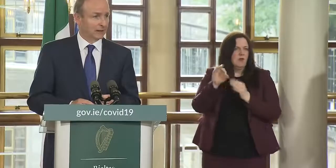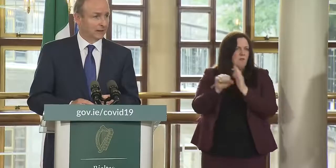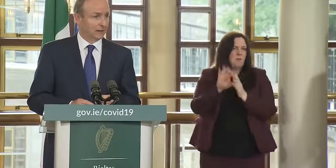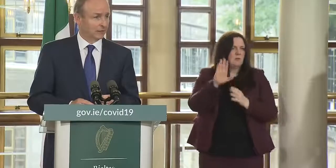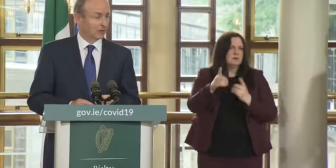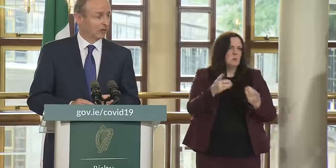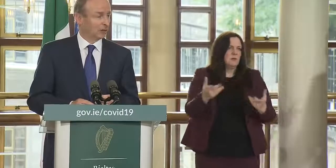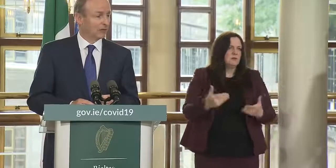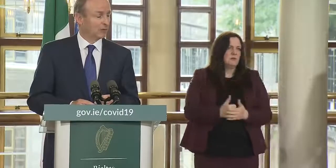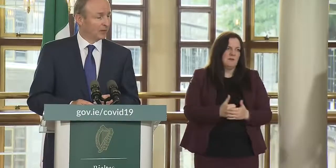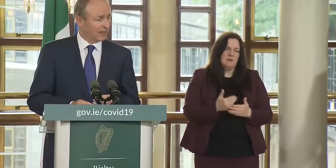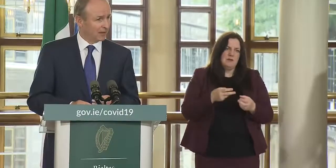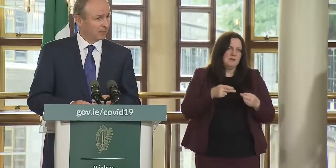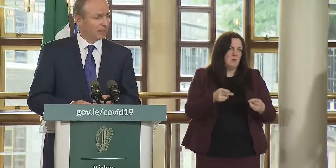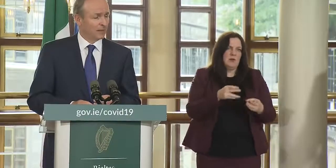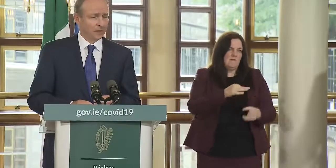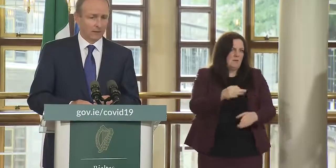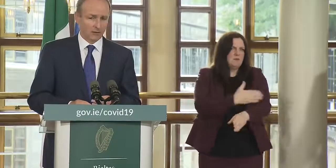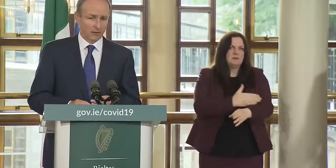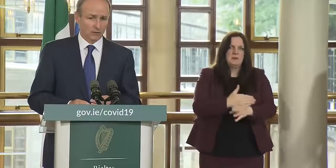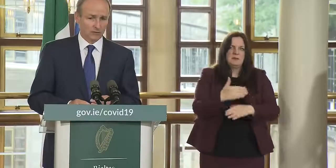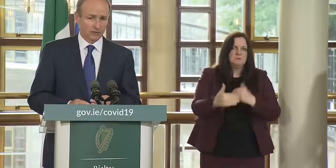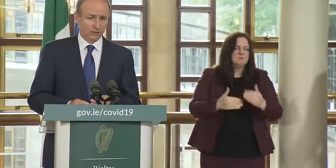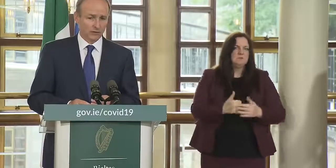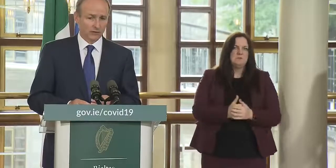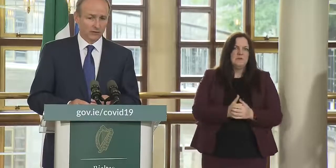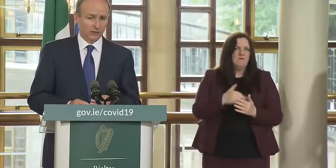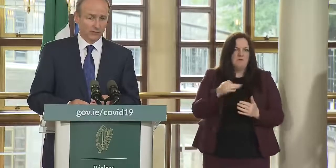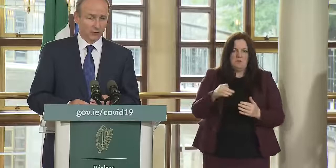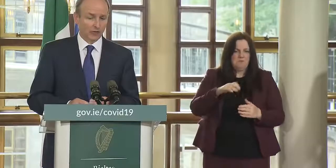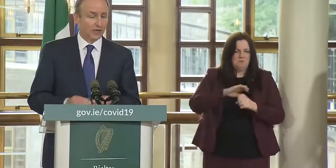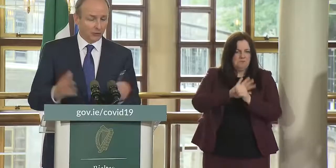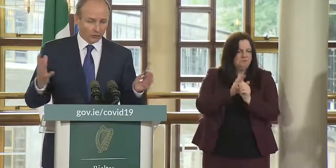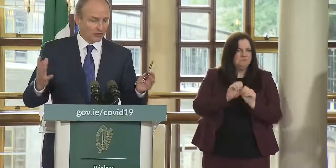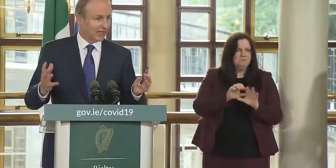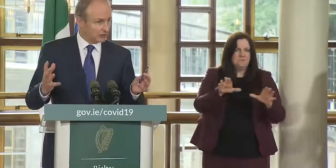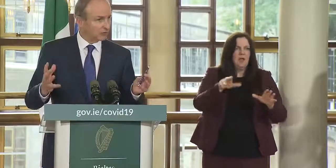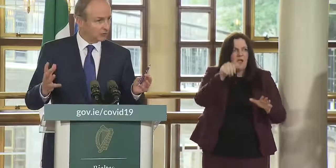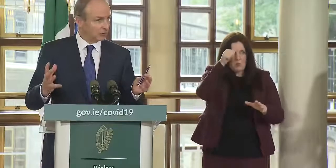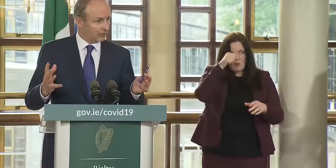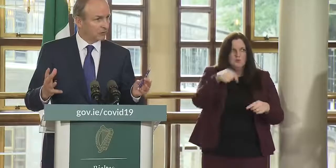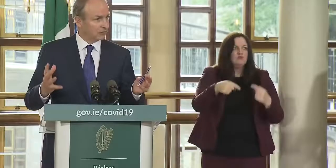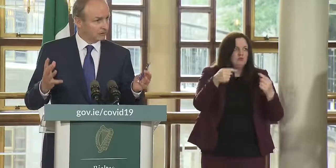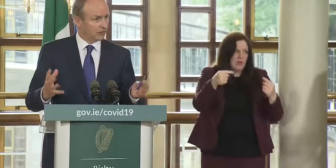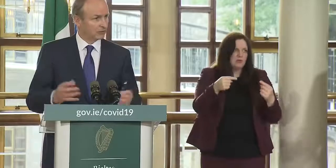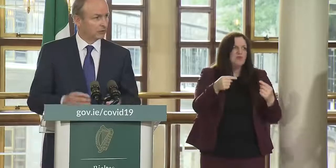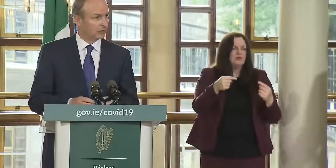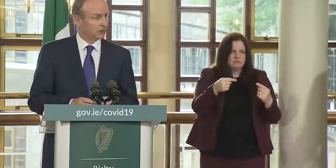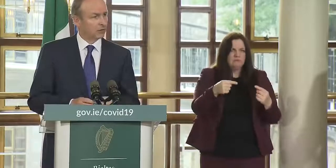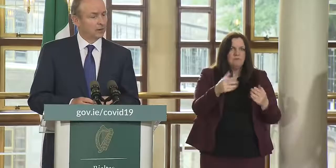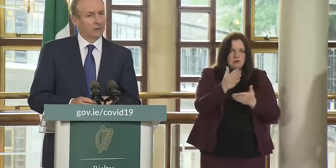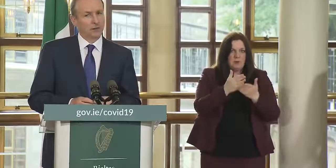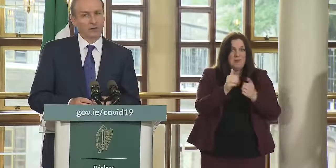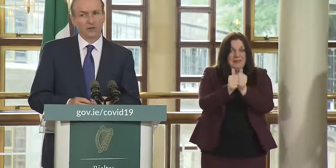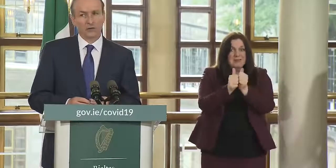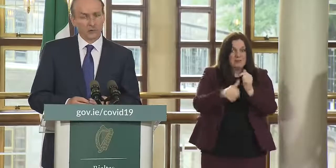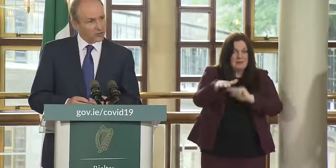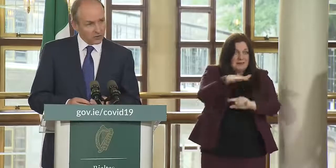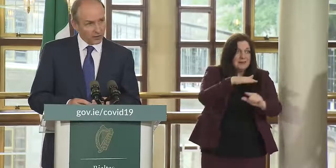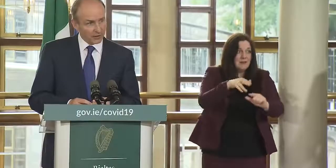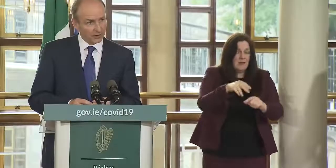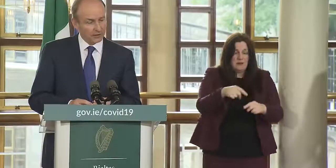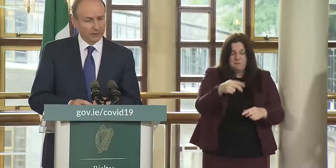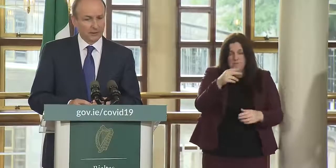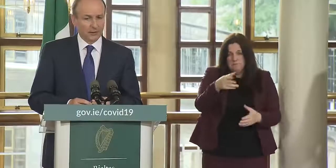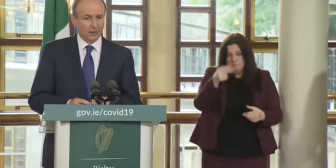that and that's the way it's been from the beginning in relation to cover 19 in the outbreak and i know it challenges sectors and challenges industry